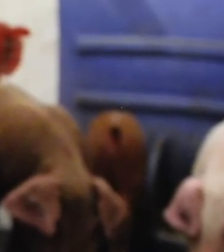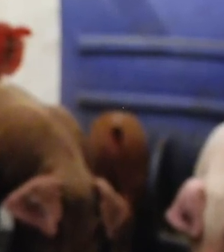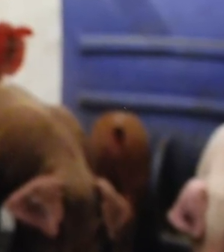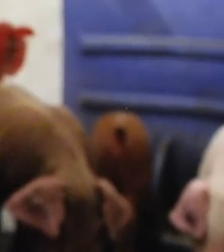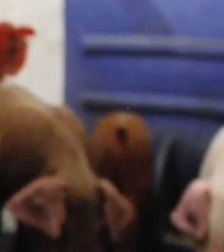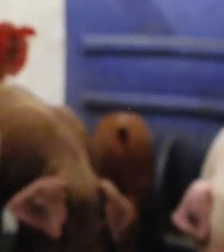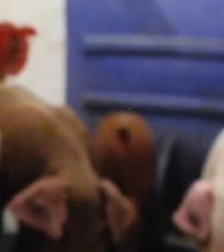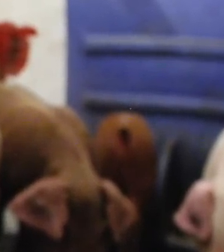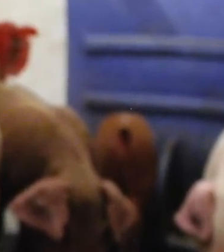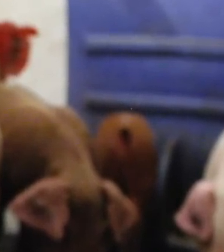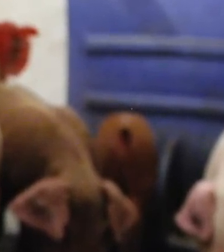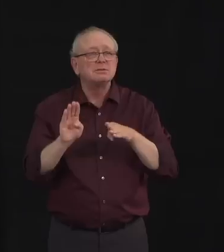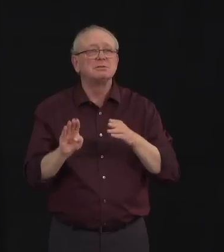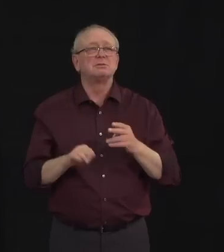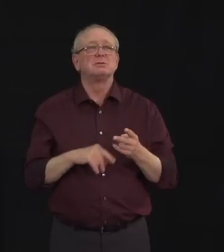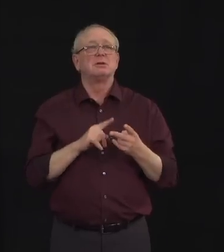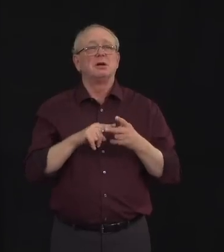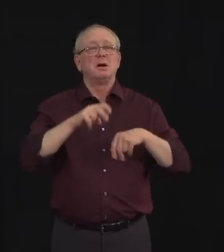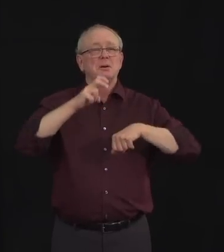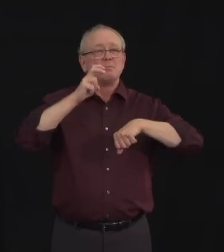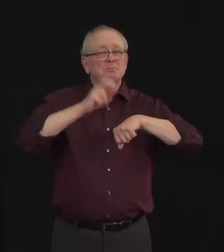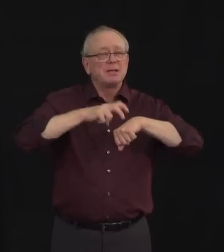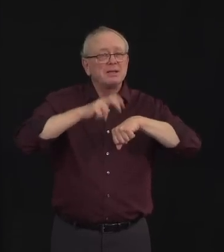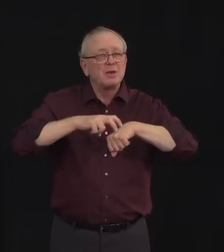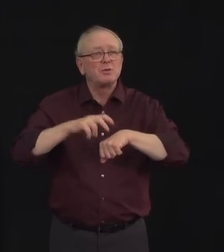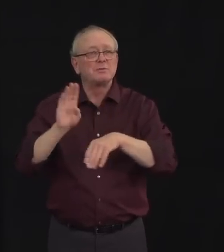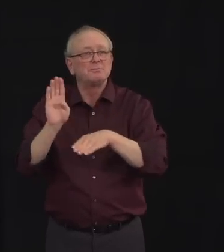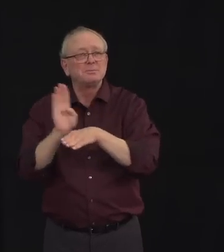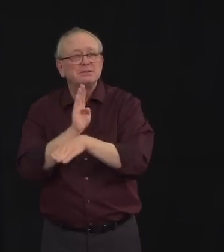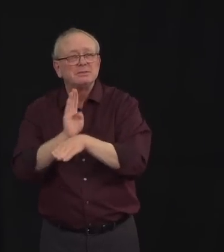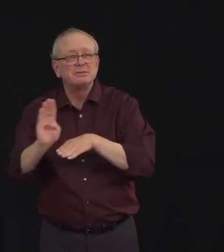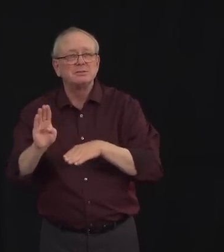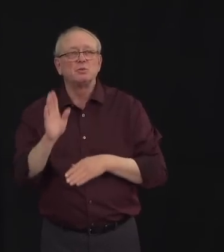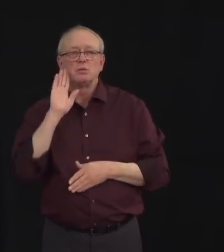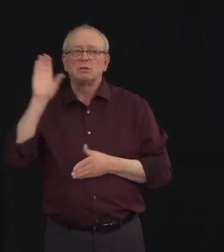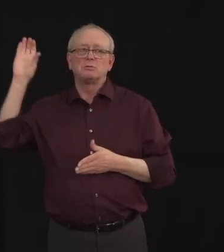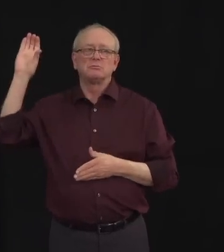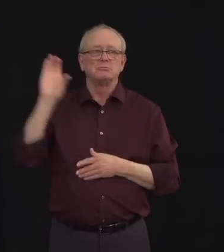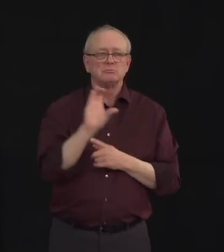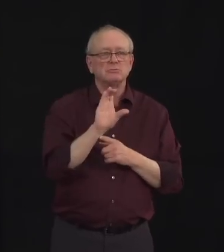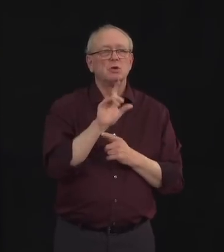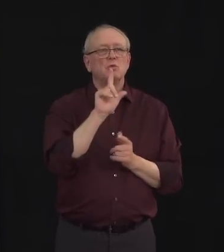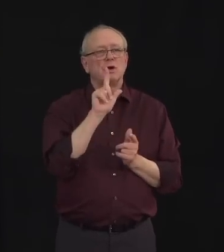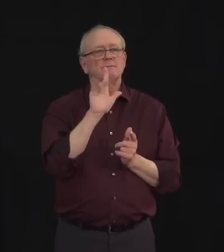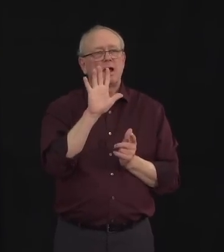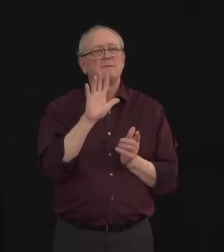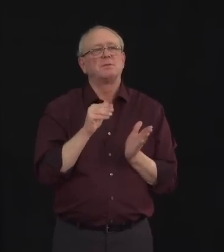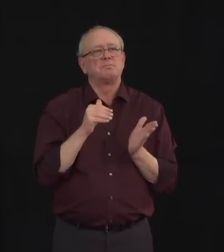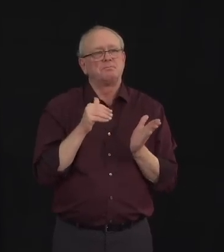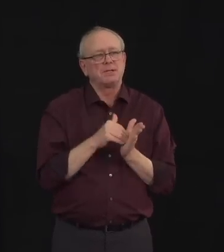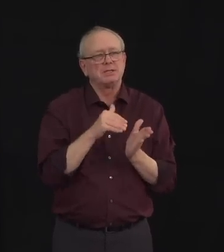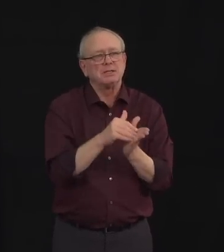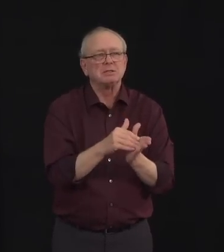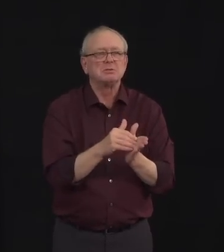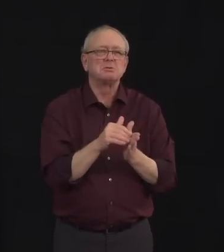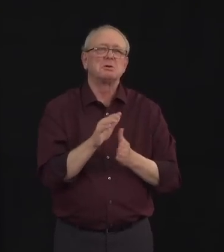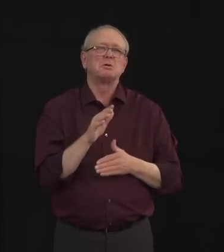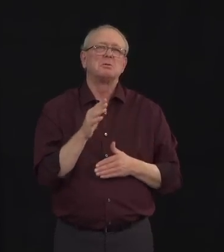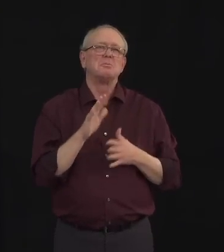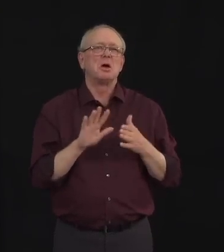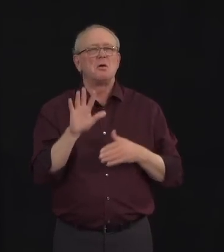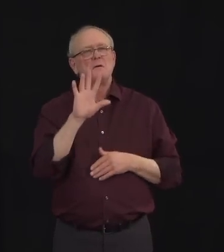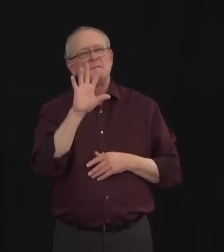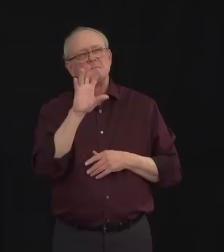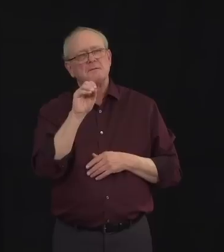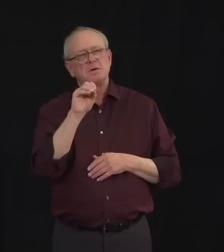estimated to be expedited in agri-stability advance payments. So right now, it's typically about 50% of an advance on agri